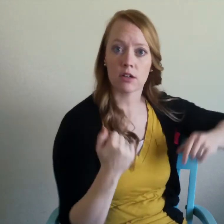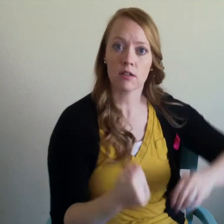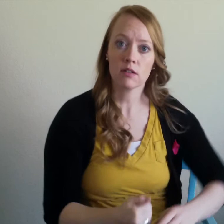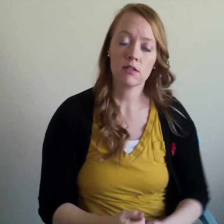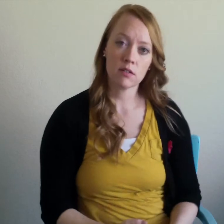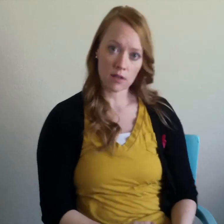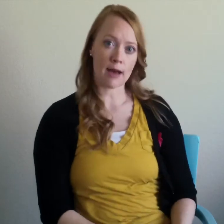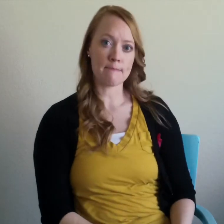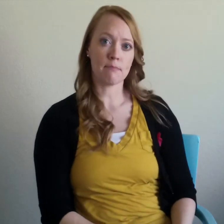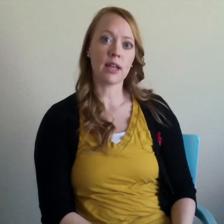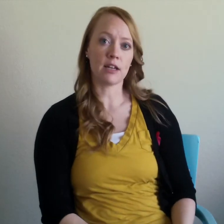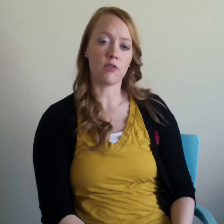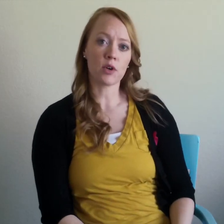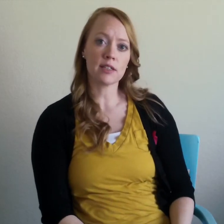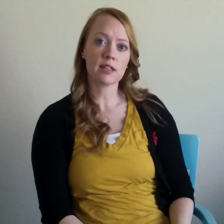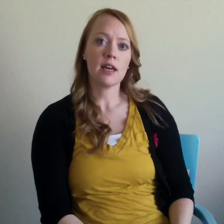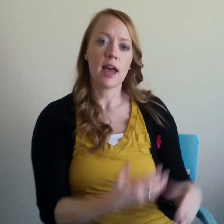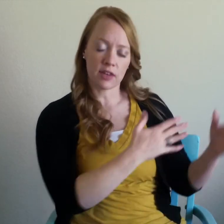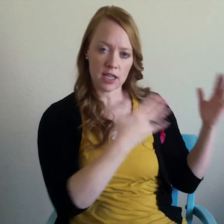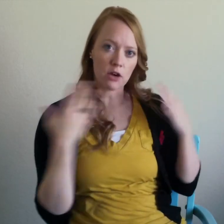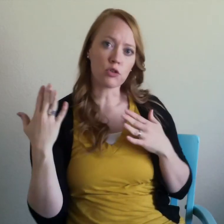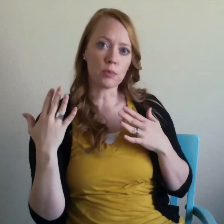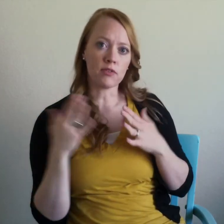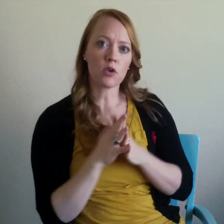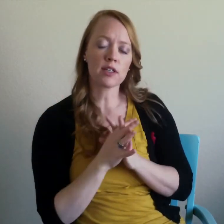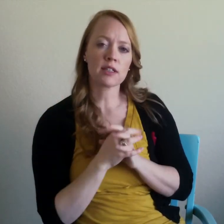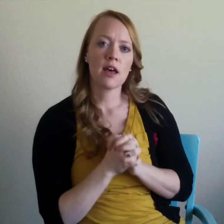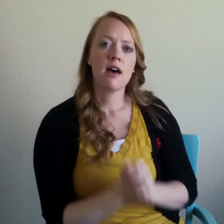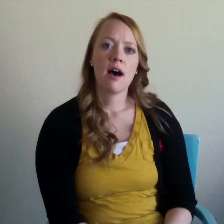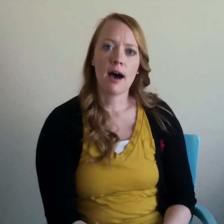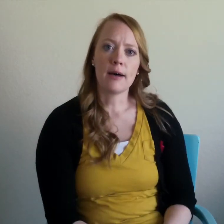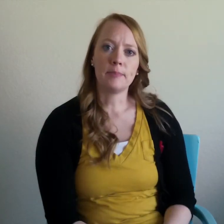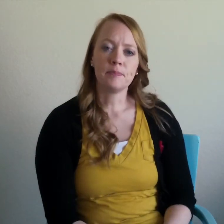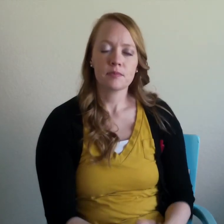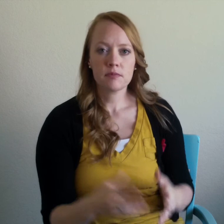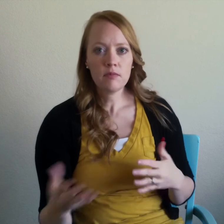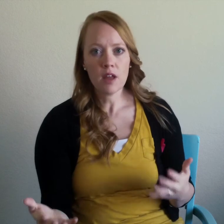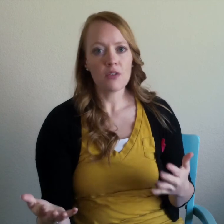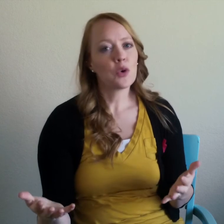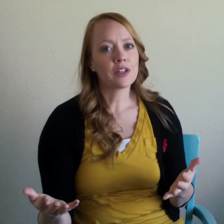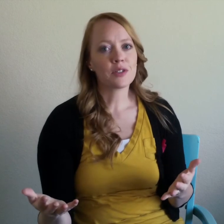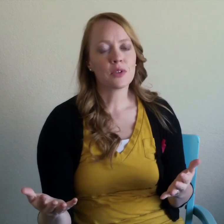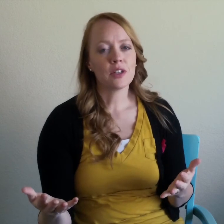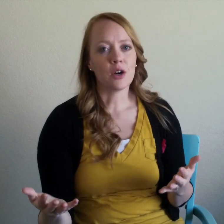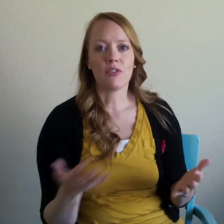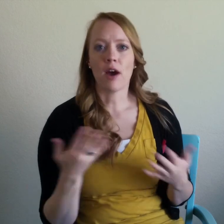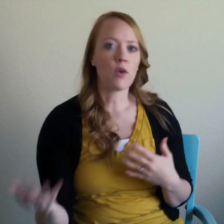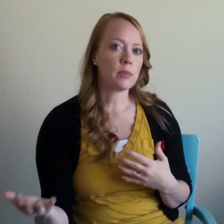um plane in focus and the entire group in focus um of course you know if you have one